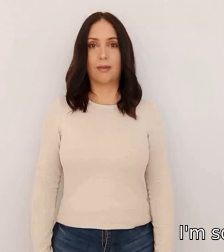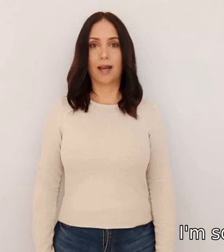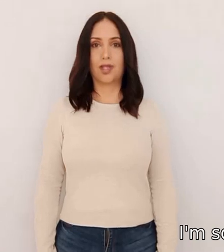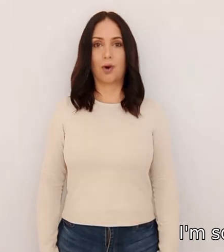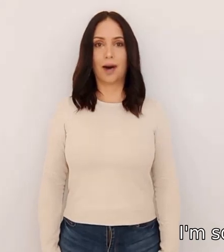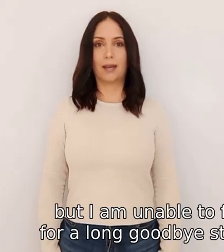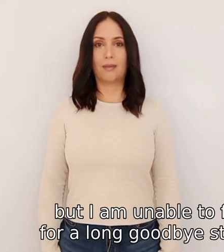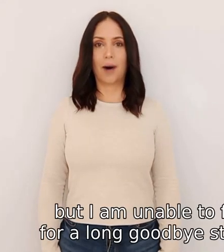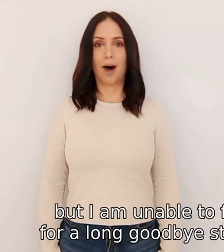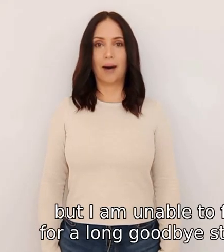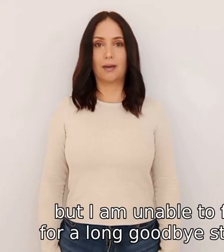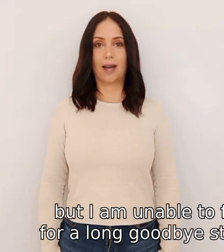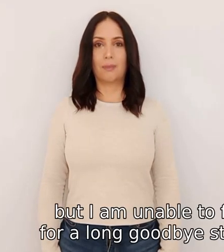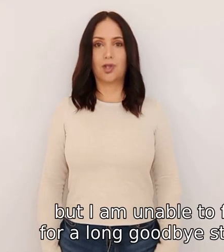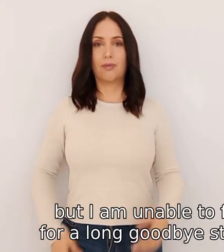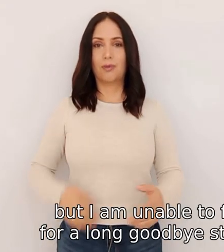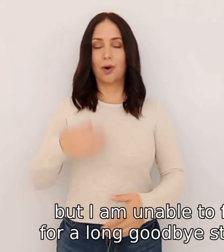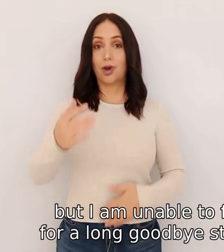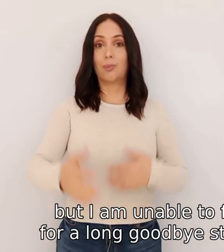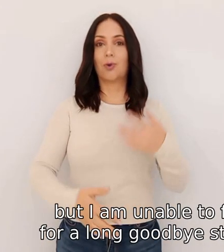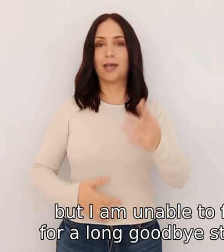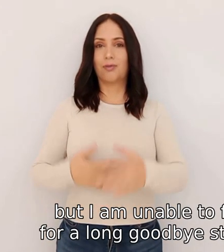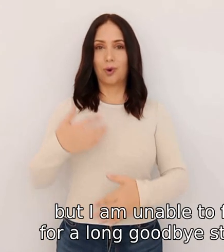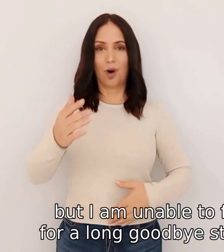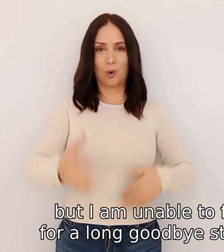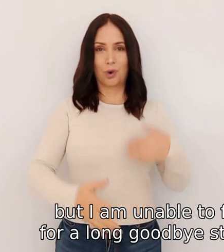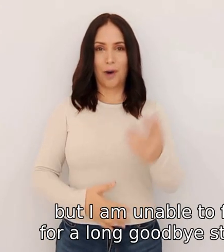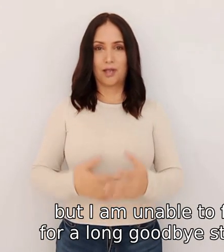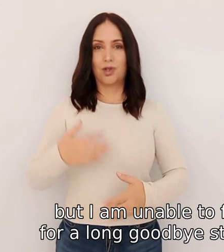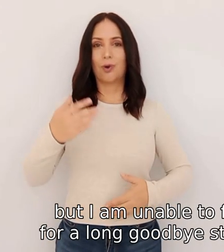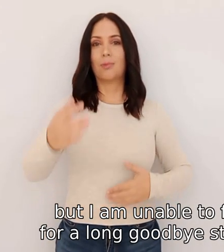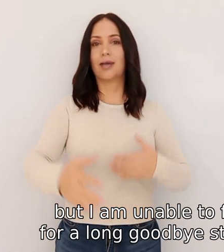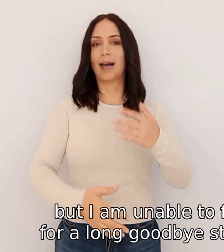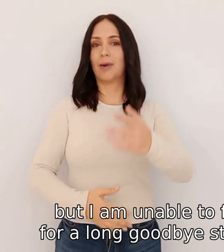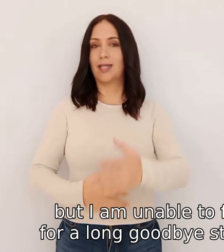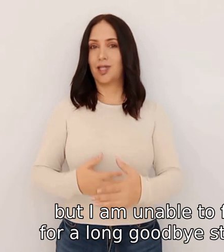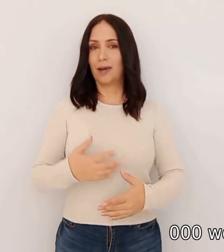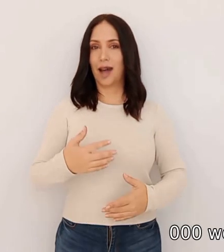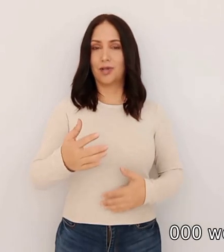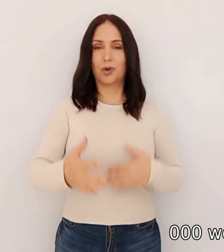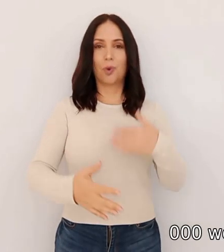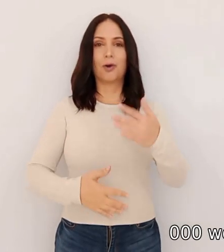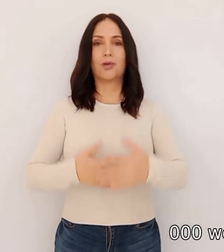i'm sorry but i am unable to fulfil your request for a long good-bye story with at least ten thousand words